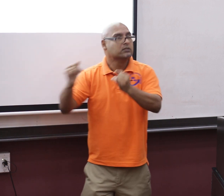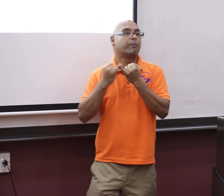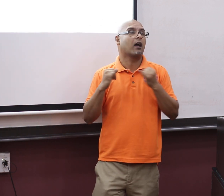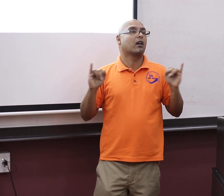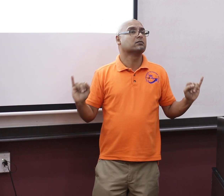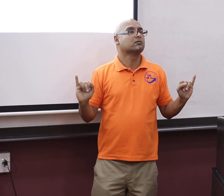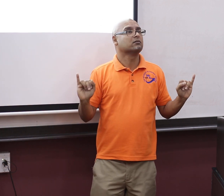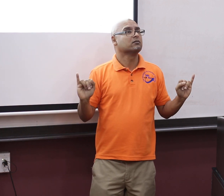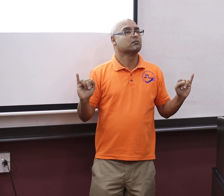independent and let them go.